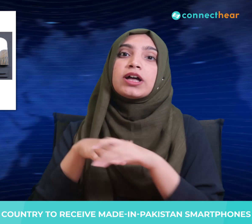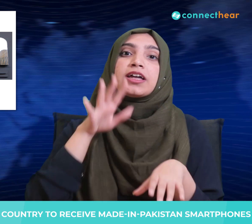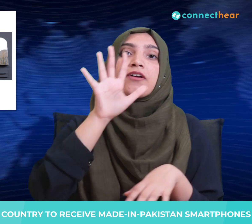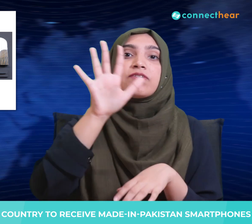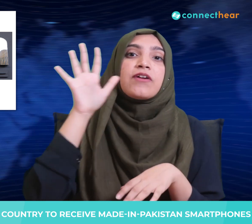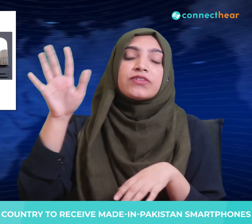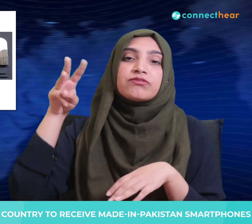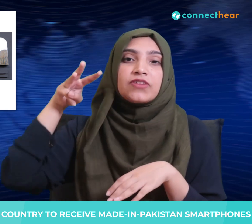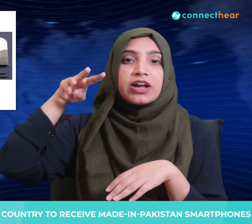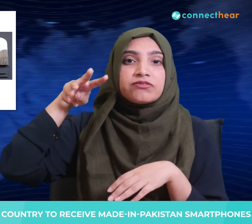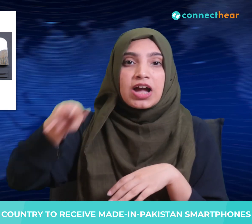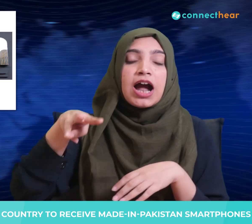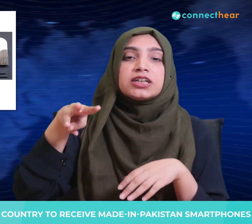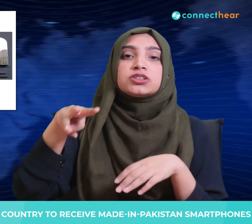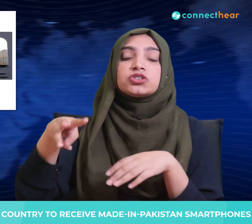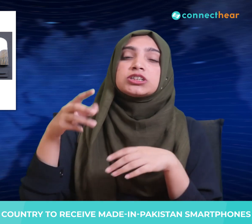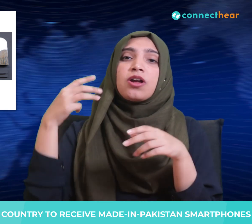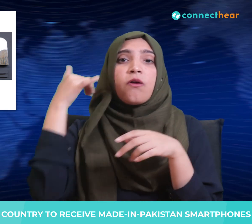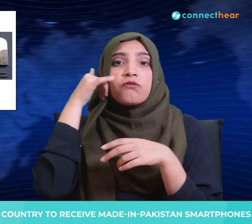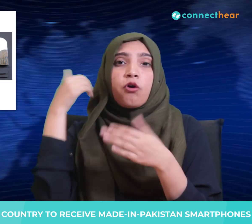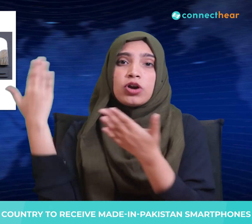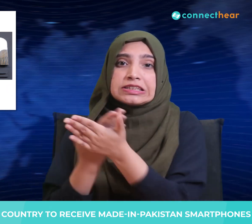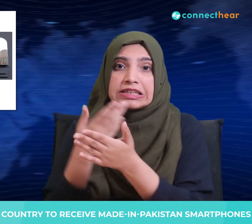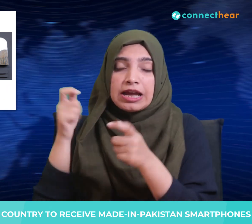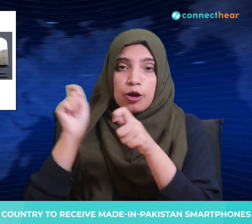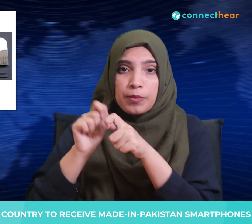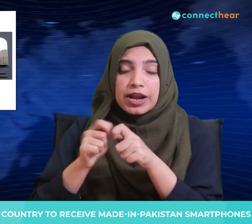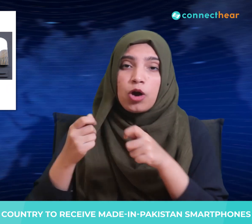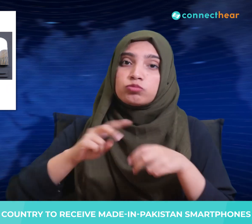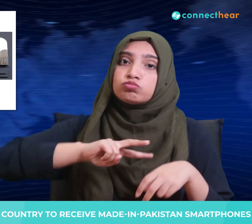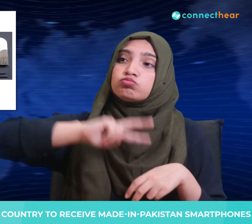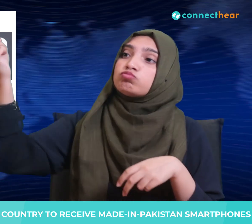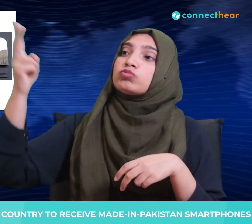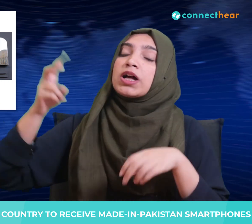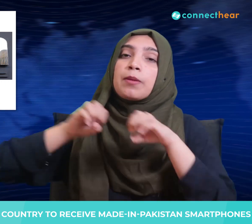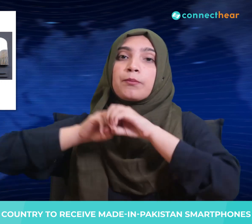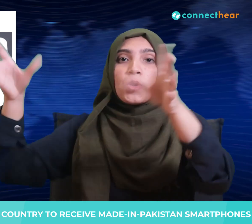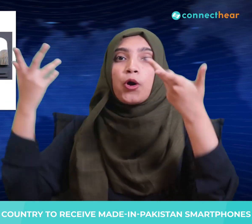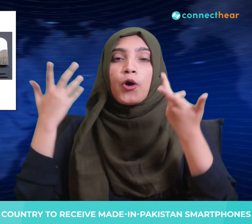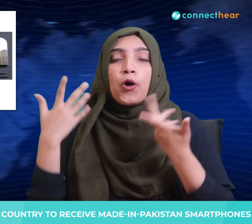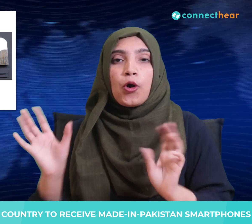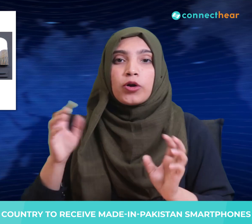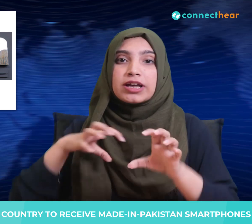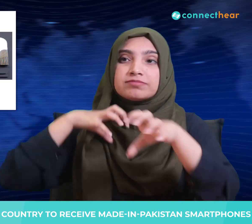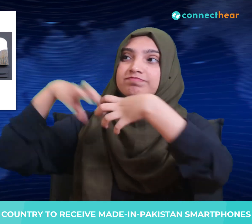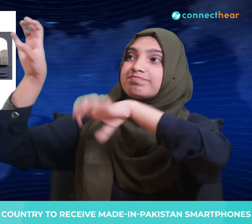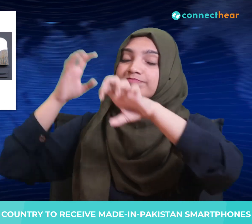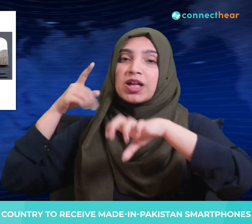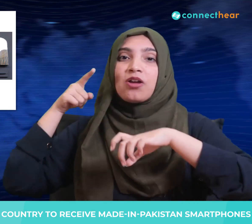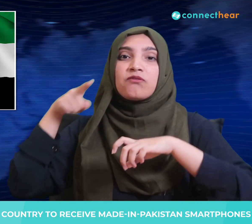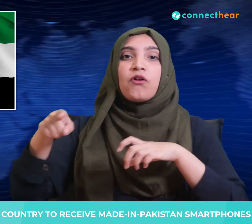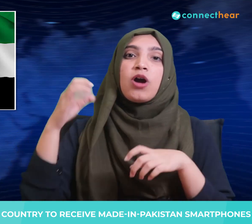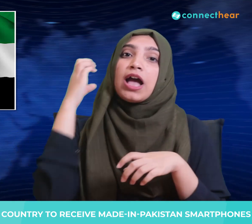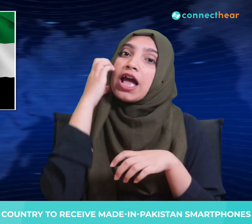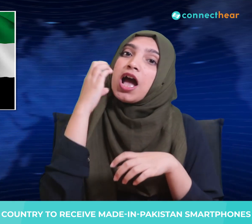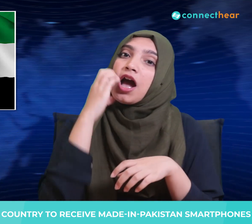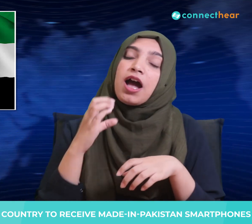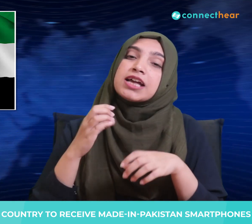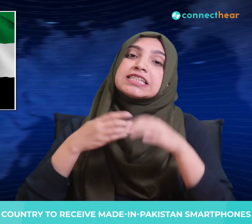of 4G handsets to the UAE, becoming the first Pakistani firm to export mobile phones. Inovi